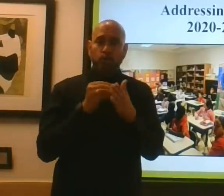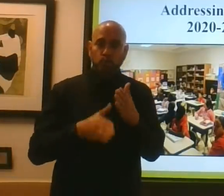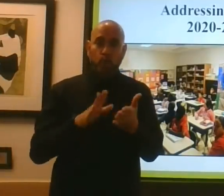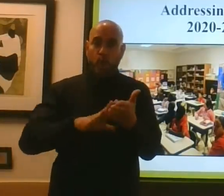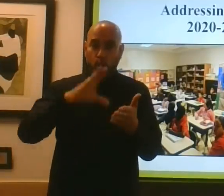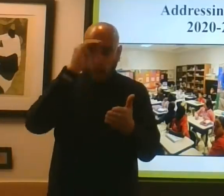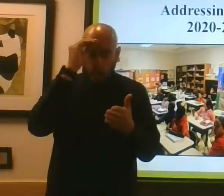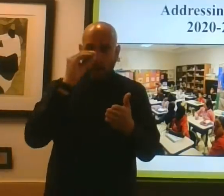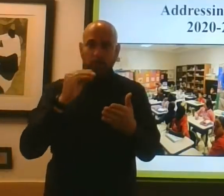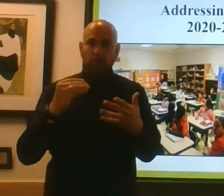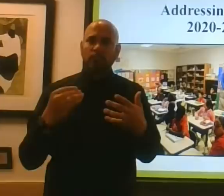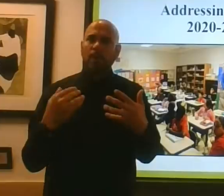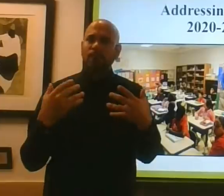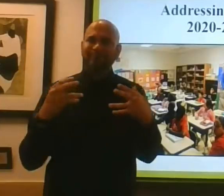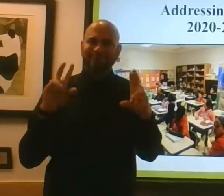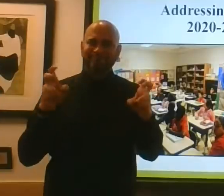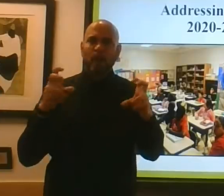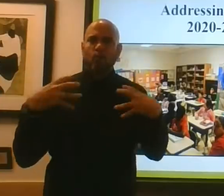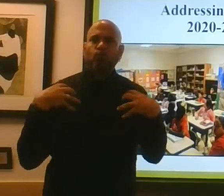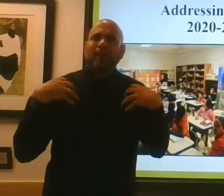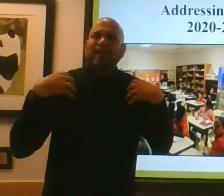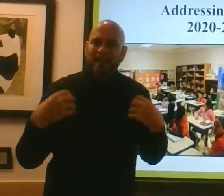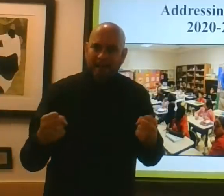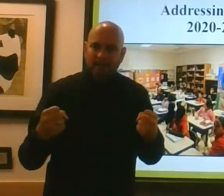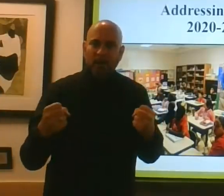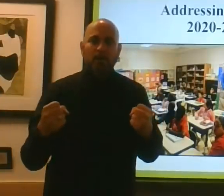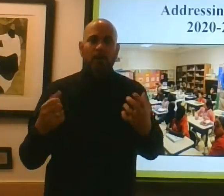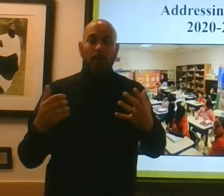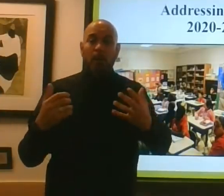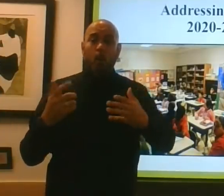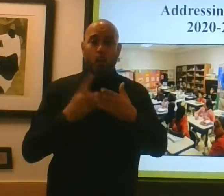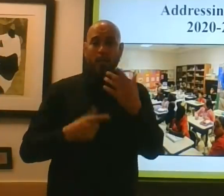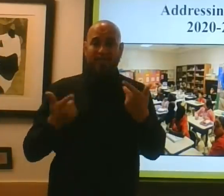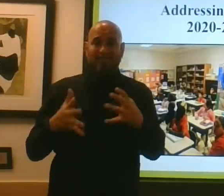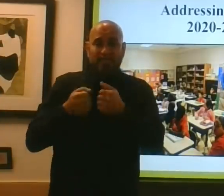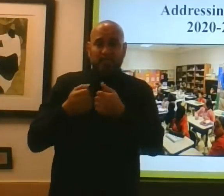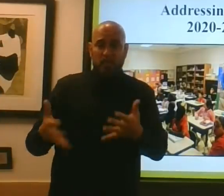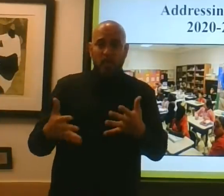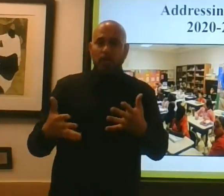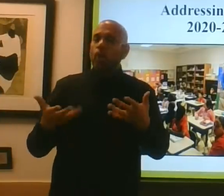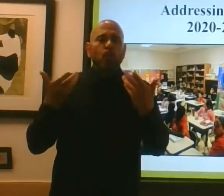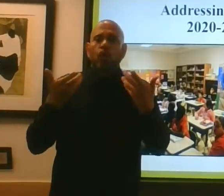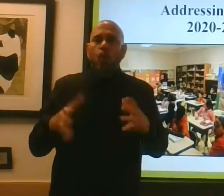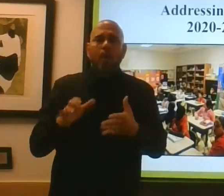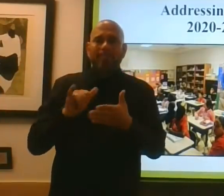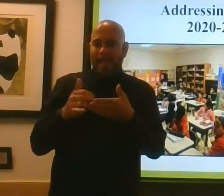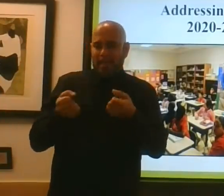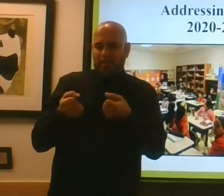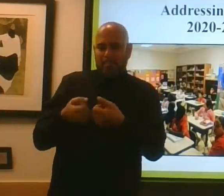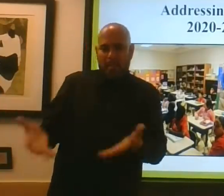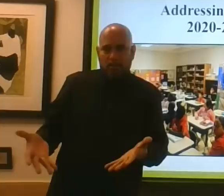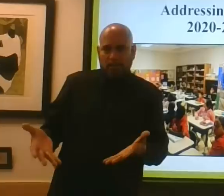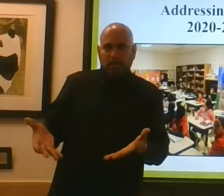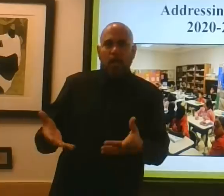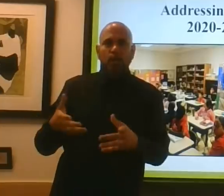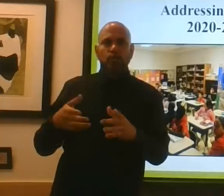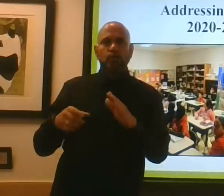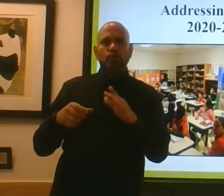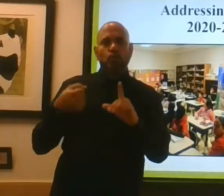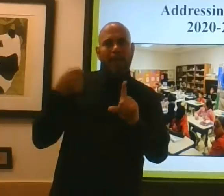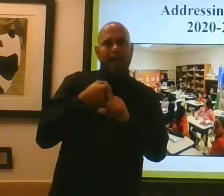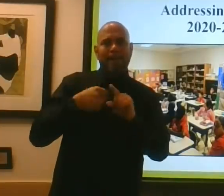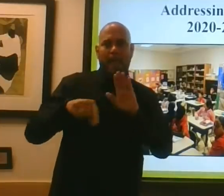forward. We do not want the loss of content, the loss of learning to negatively impact